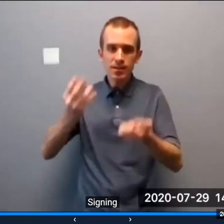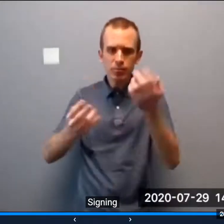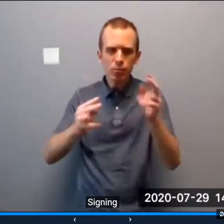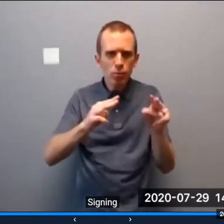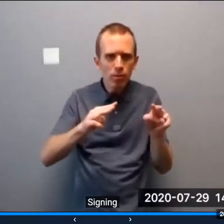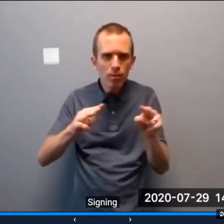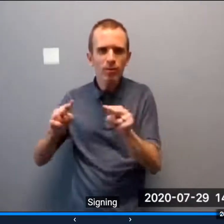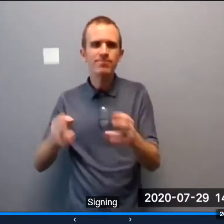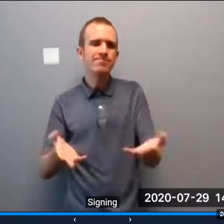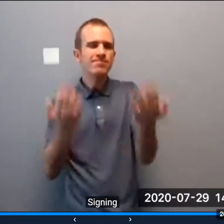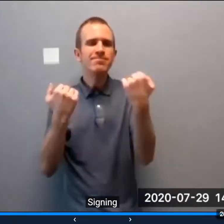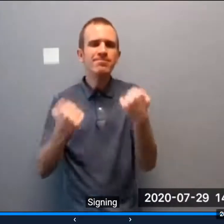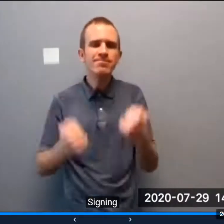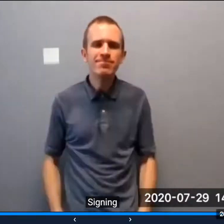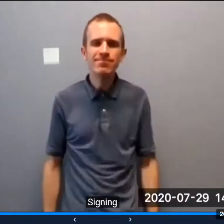Sandy